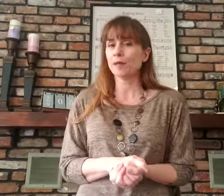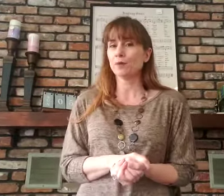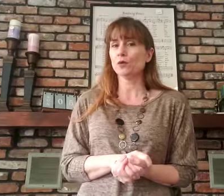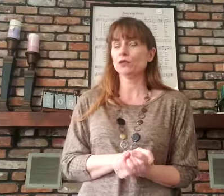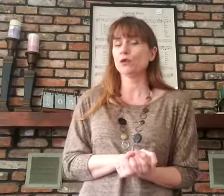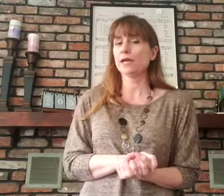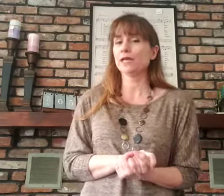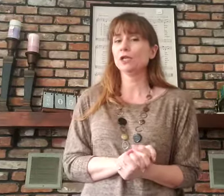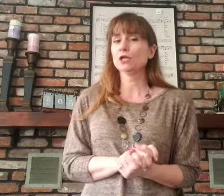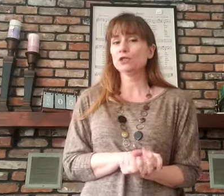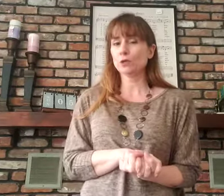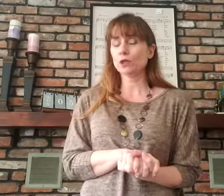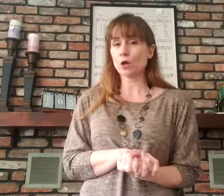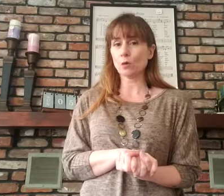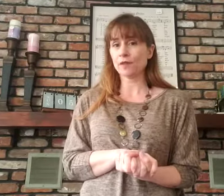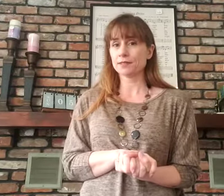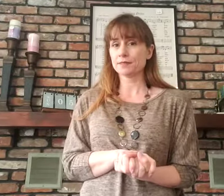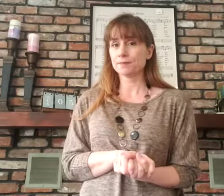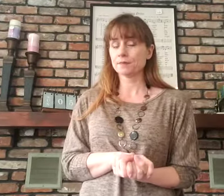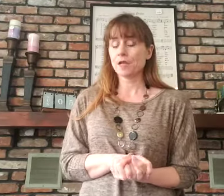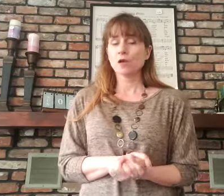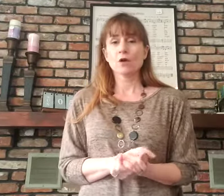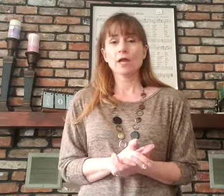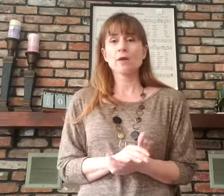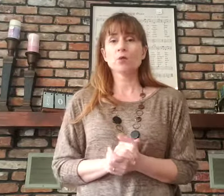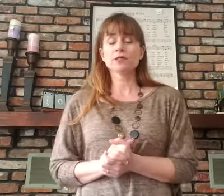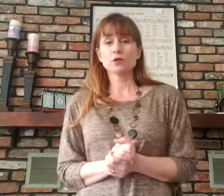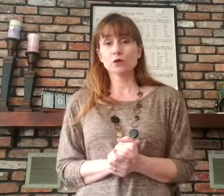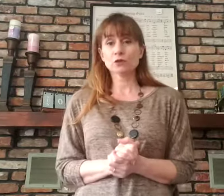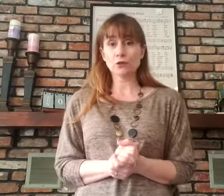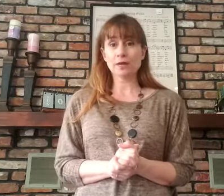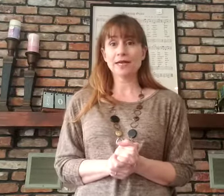maybe you can try to do it along with us. Okay boys and girls are you ready?